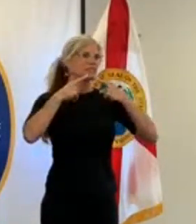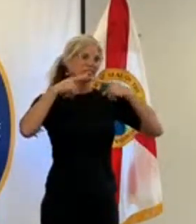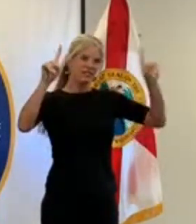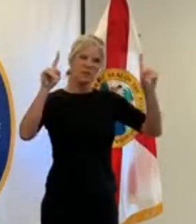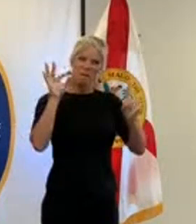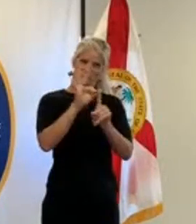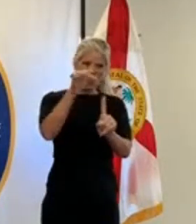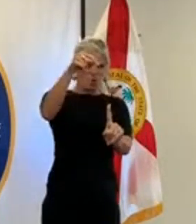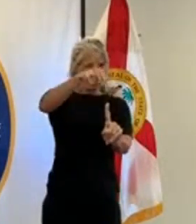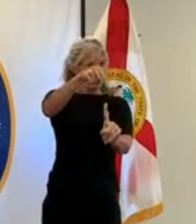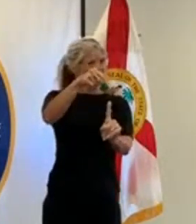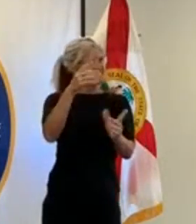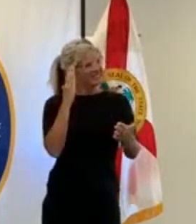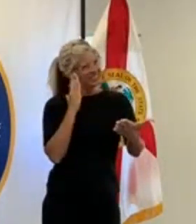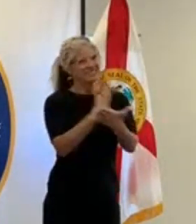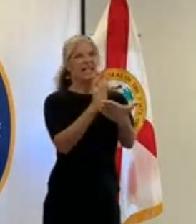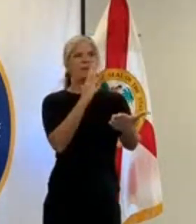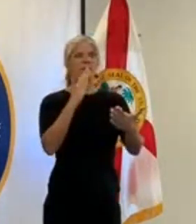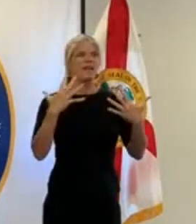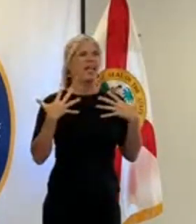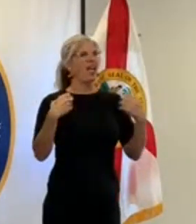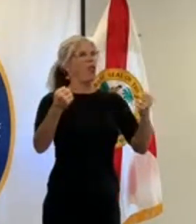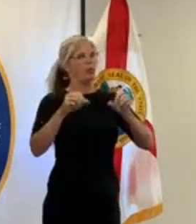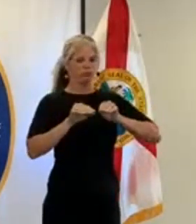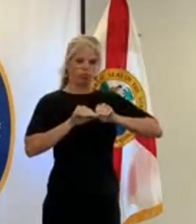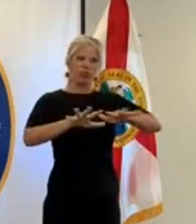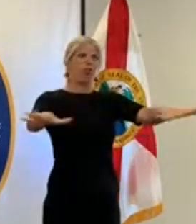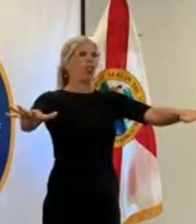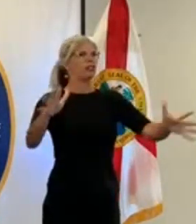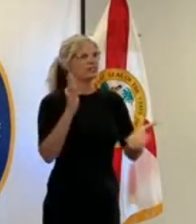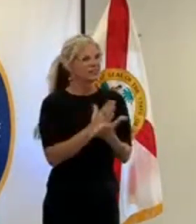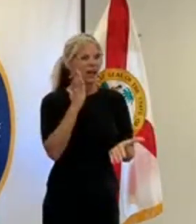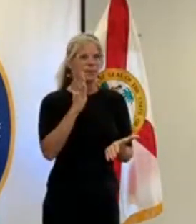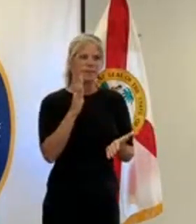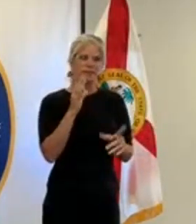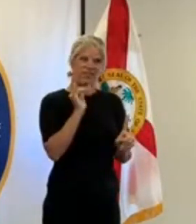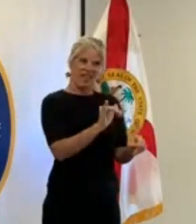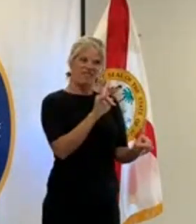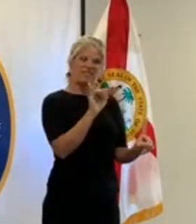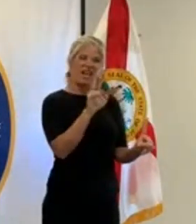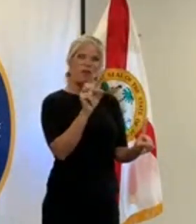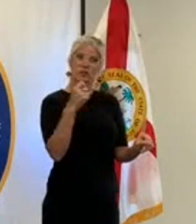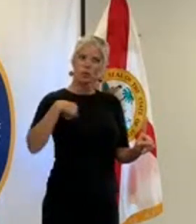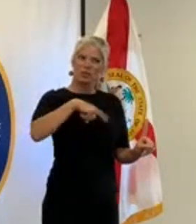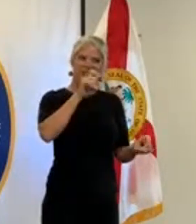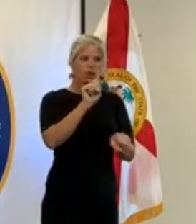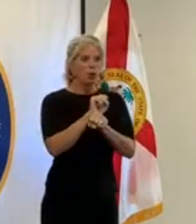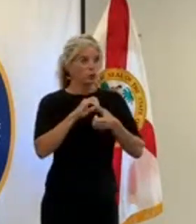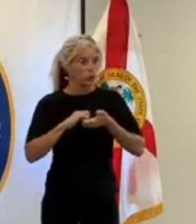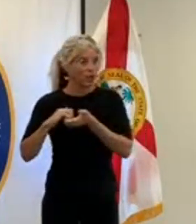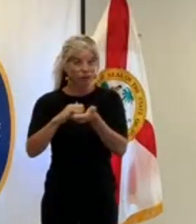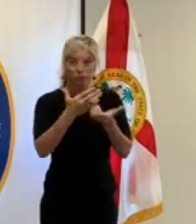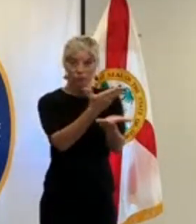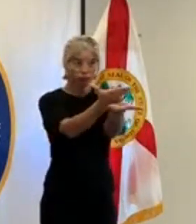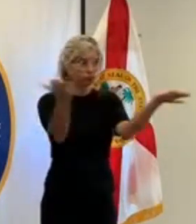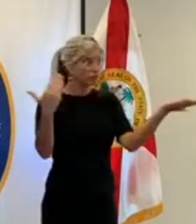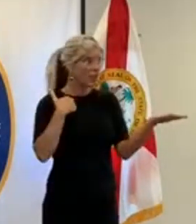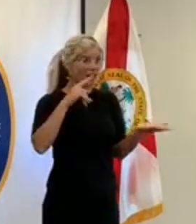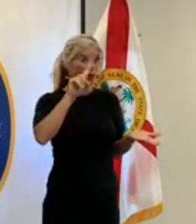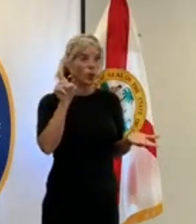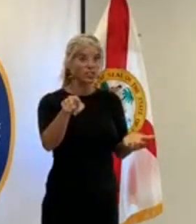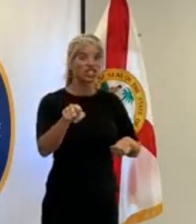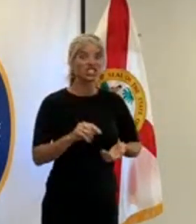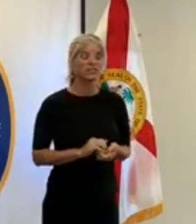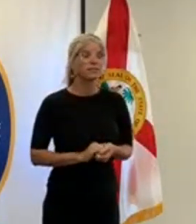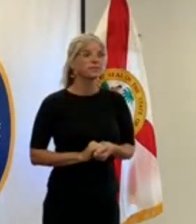let's stop the spread of this virus together thank you now we'll open up for questions i